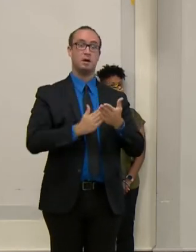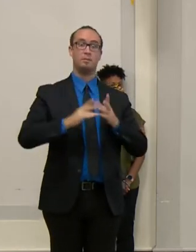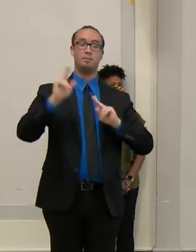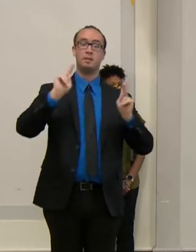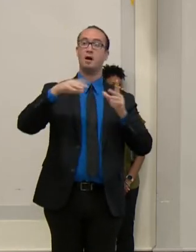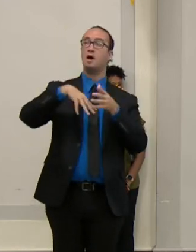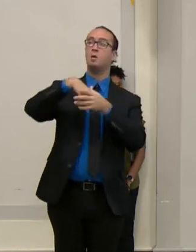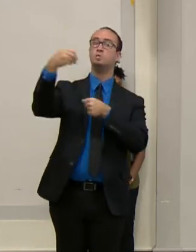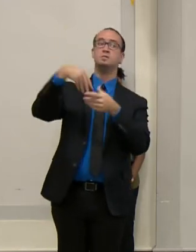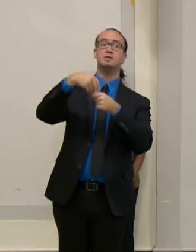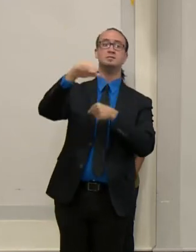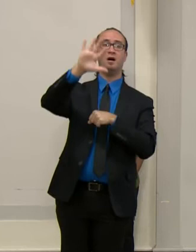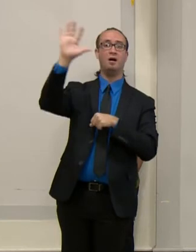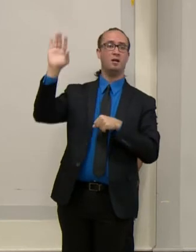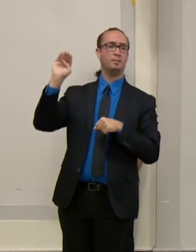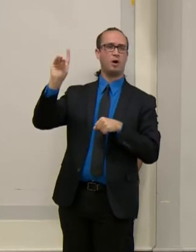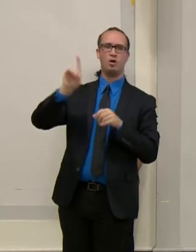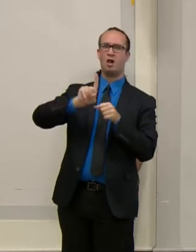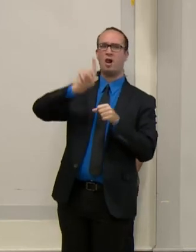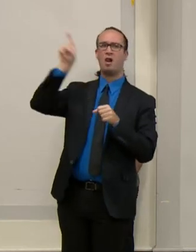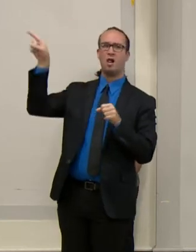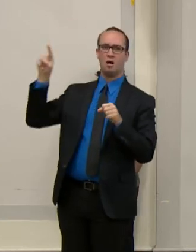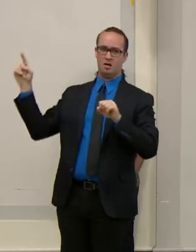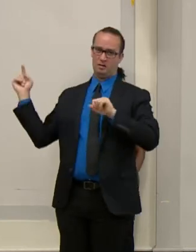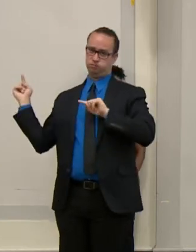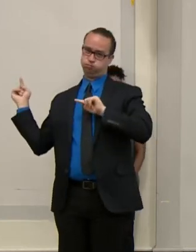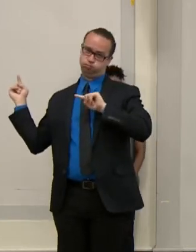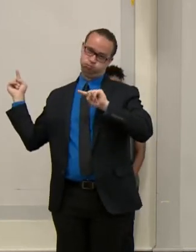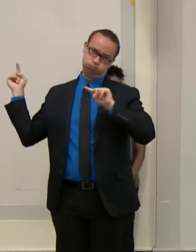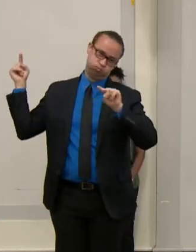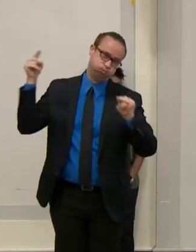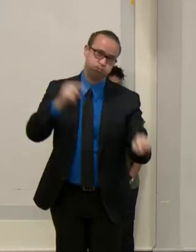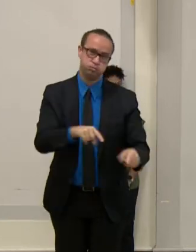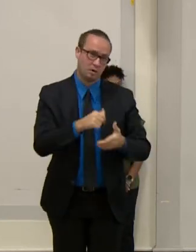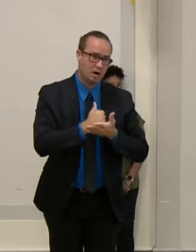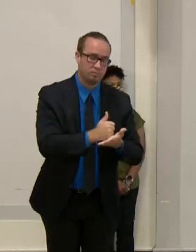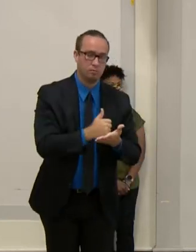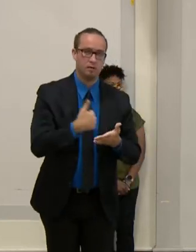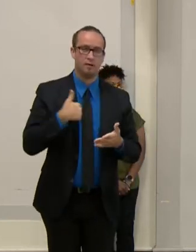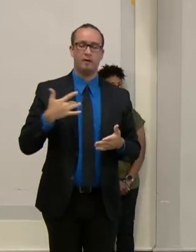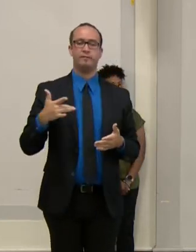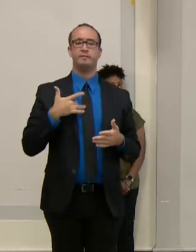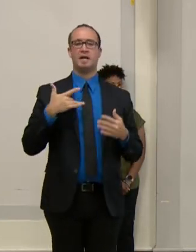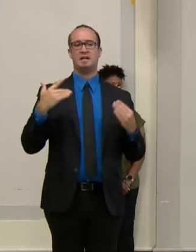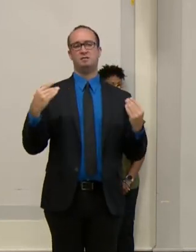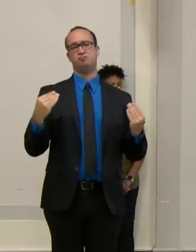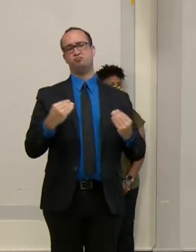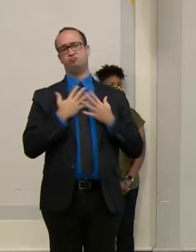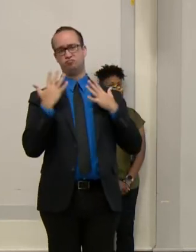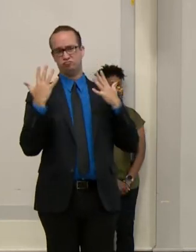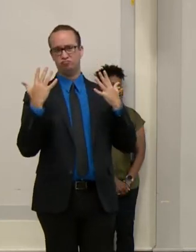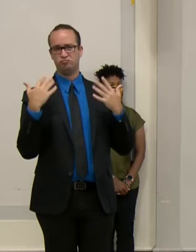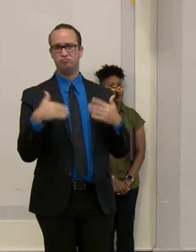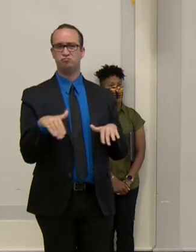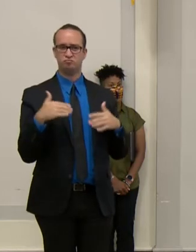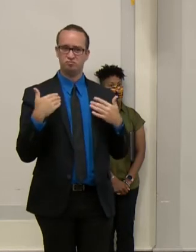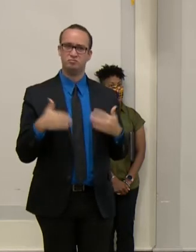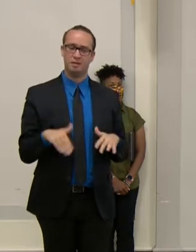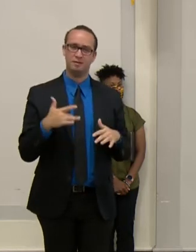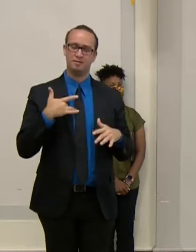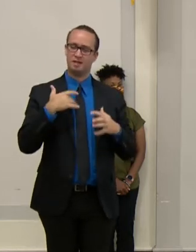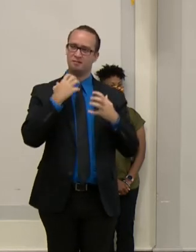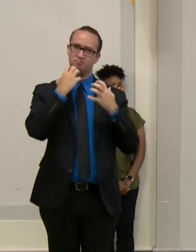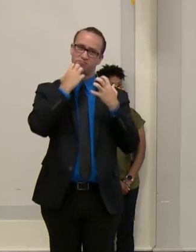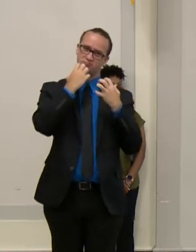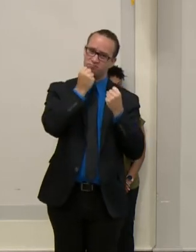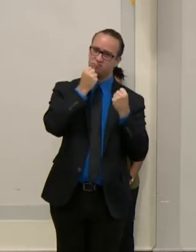for Baltimore City, for this community, and for those who truly need it to see that people care about their well-being. Now I'm going